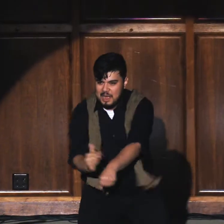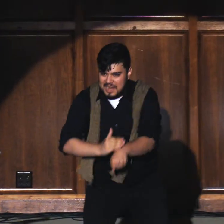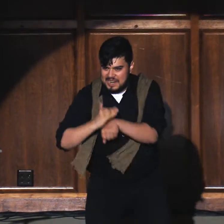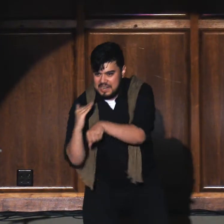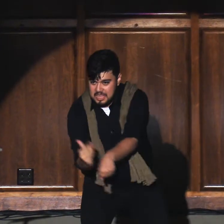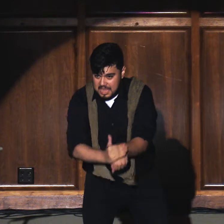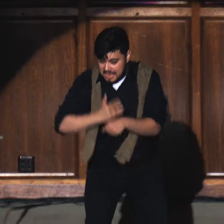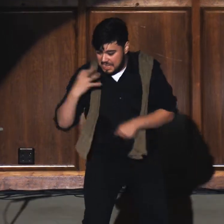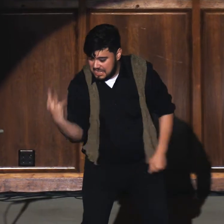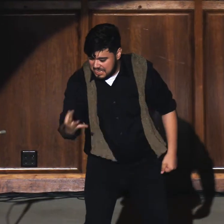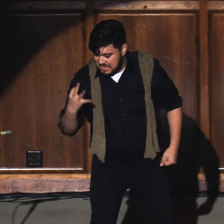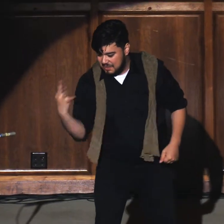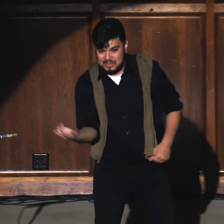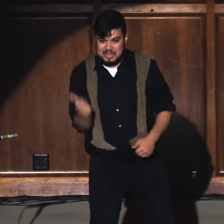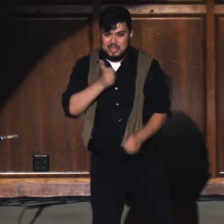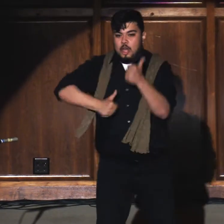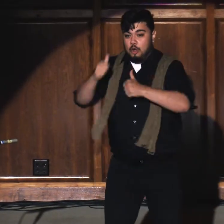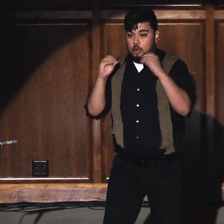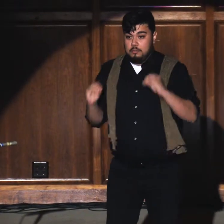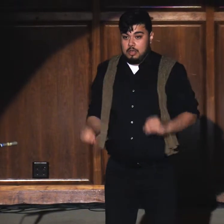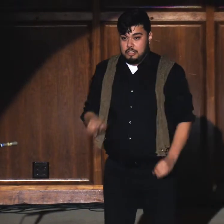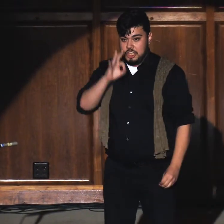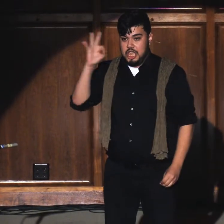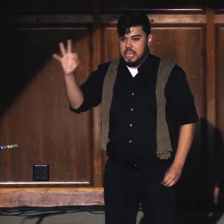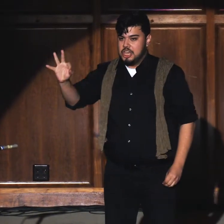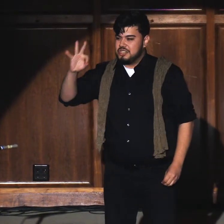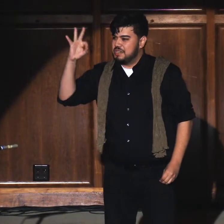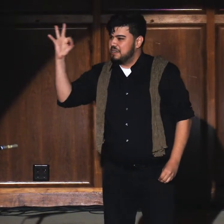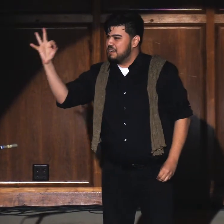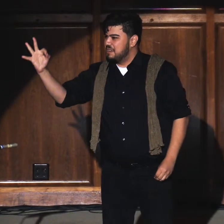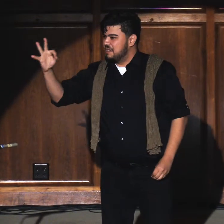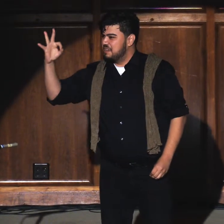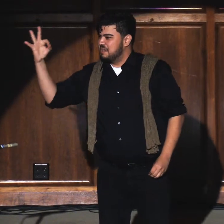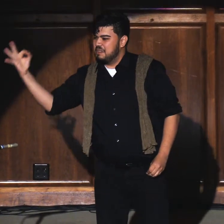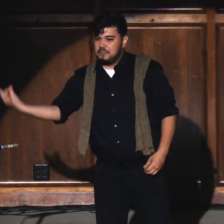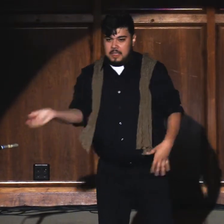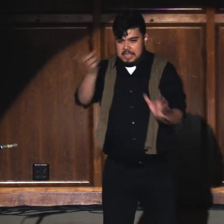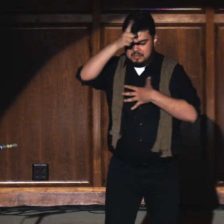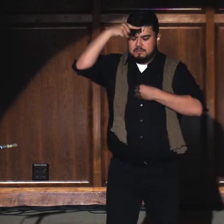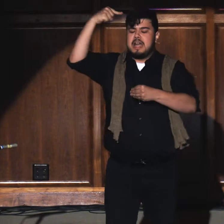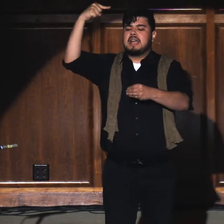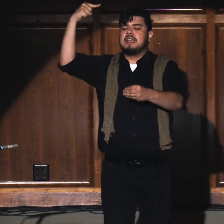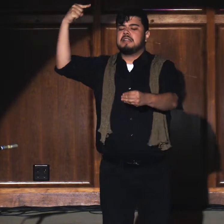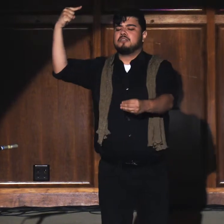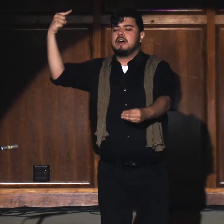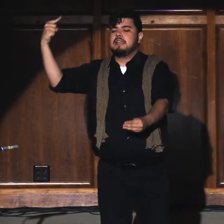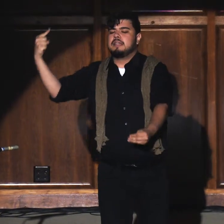Friday evening, Oma Sherryu In black and white,